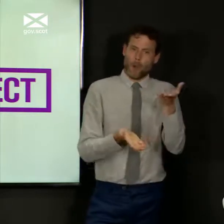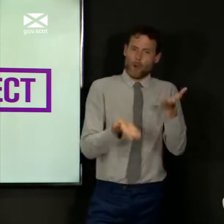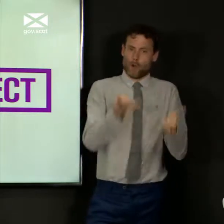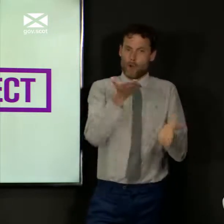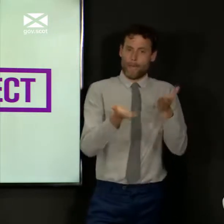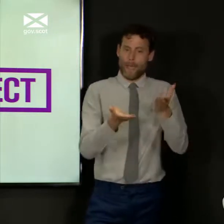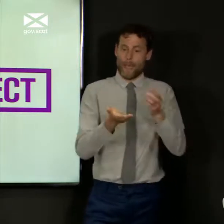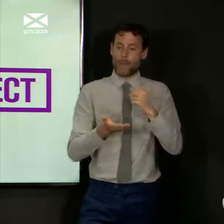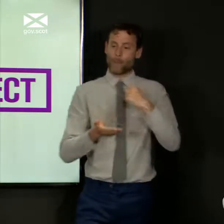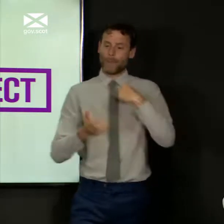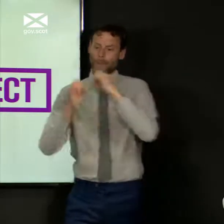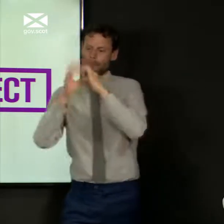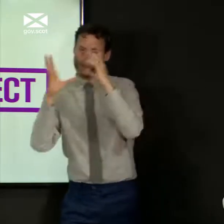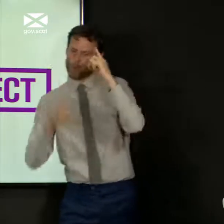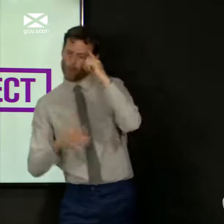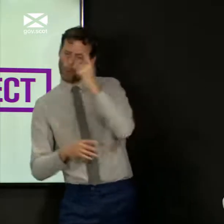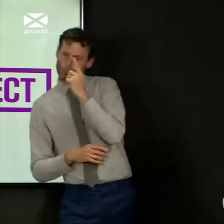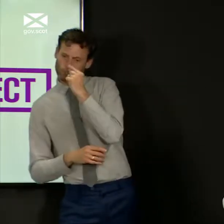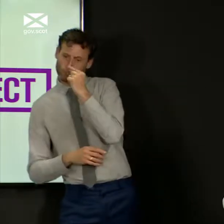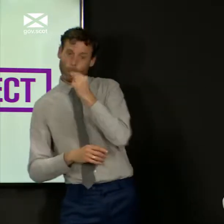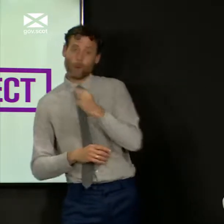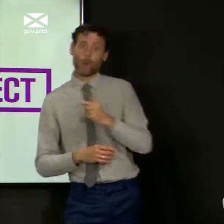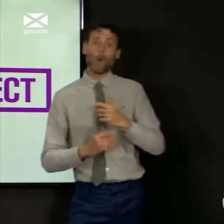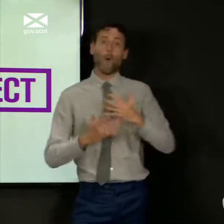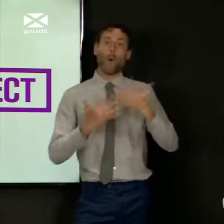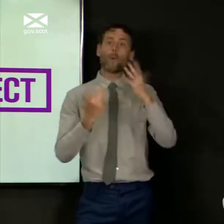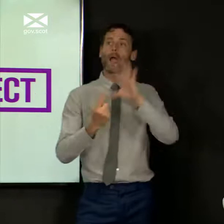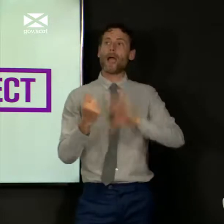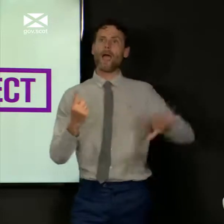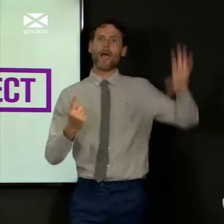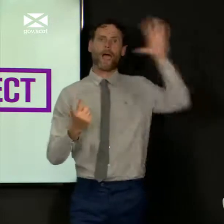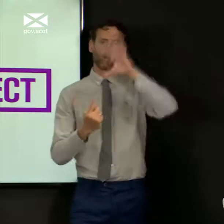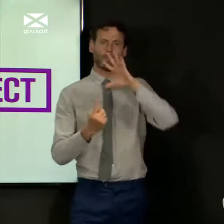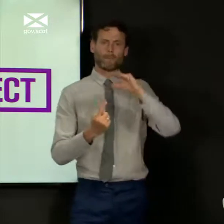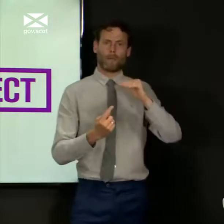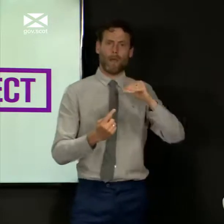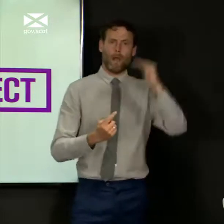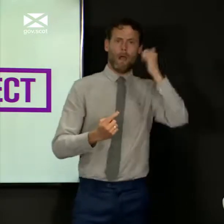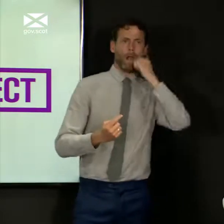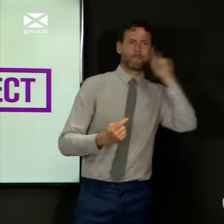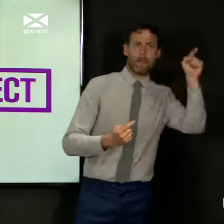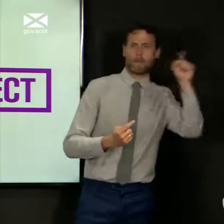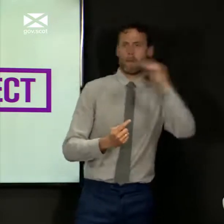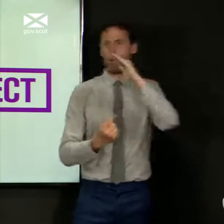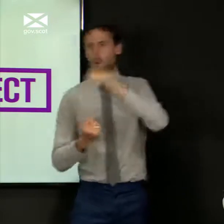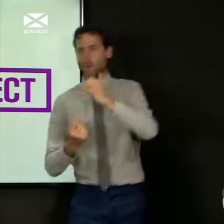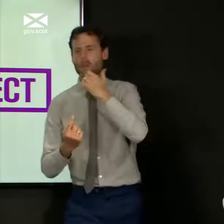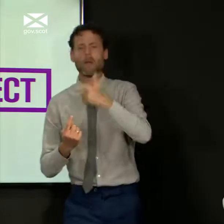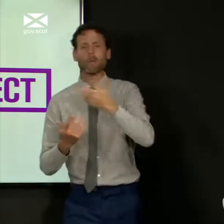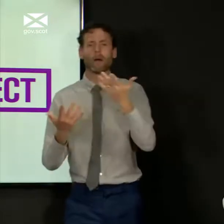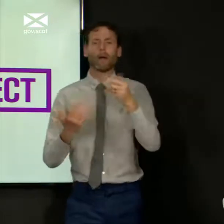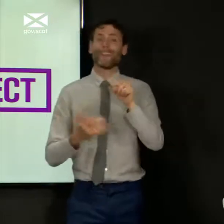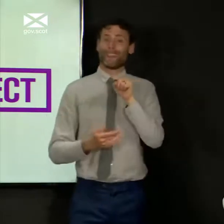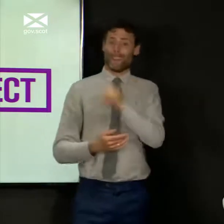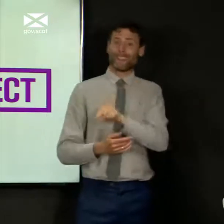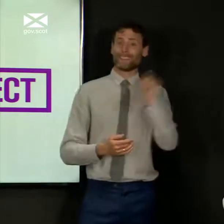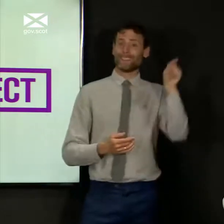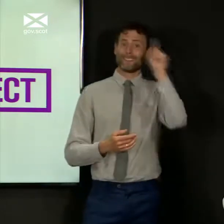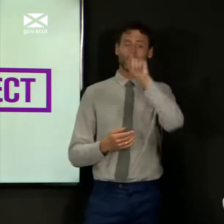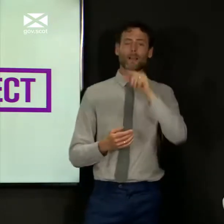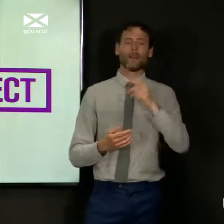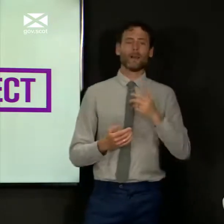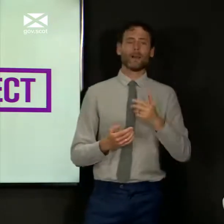expectation was, where in the country these issues are raising, these cases are raising, and the level, over time,